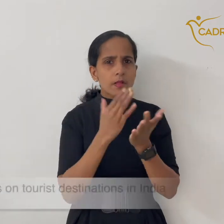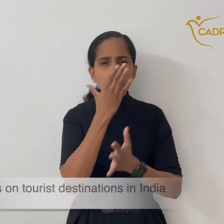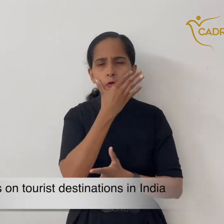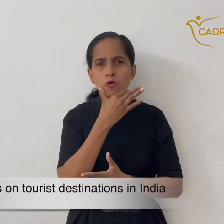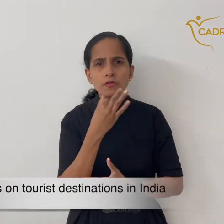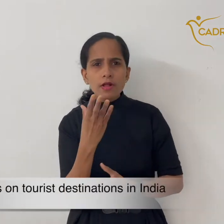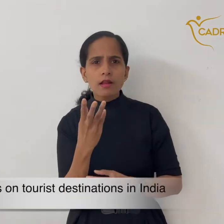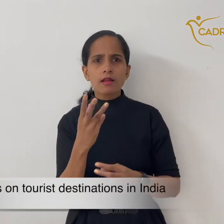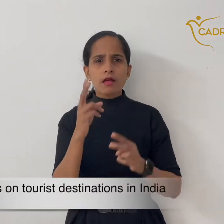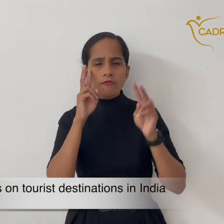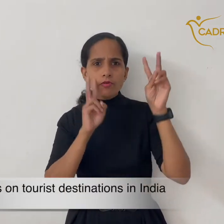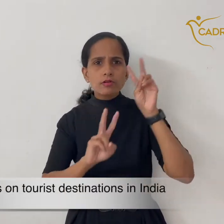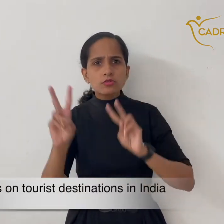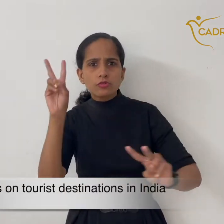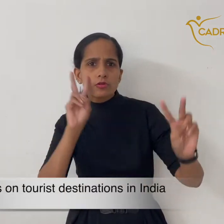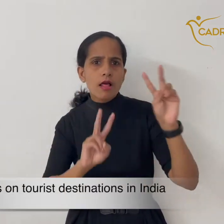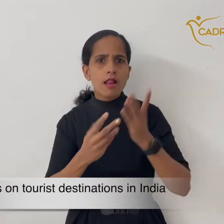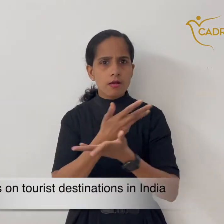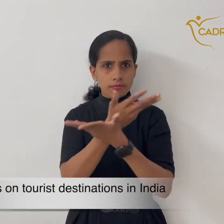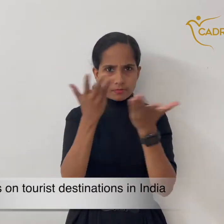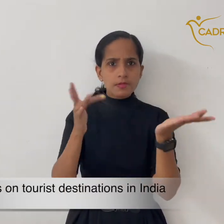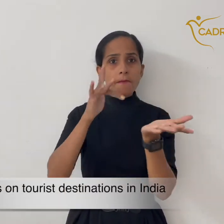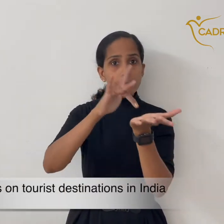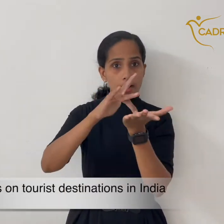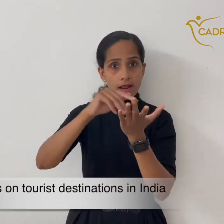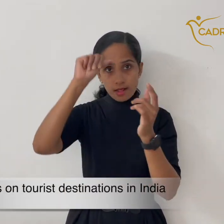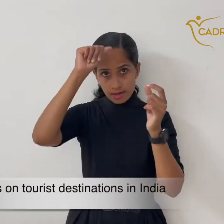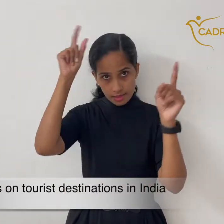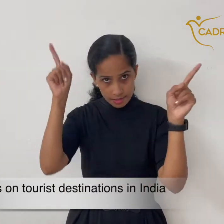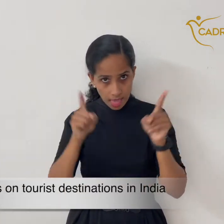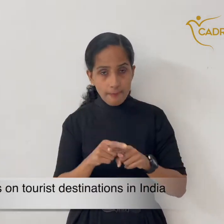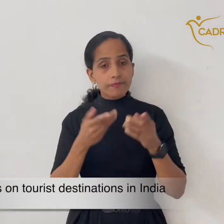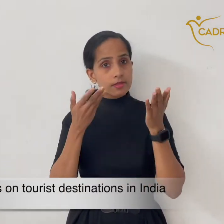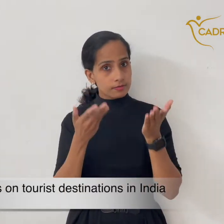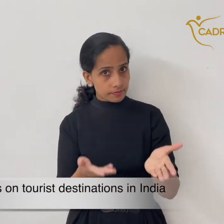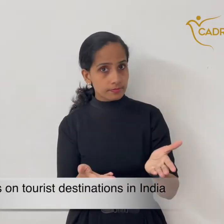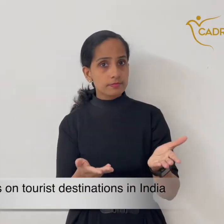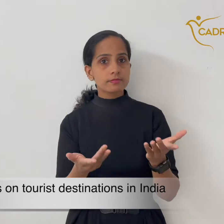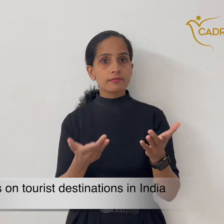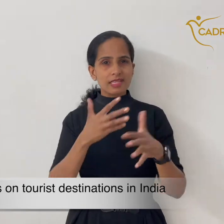on tourist destinations in India